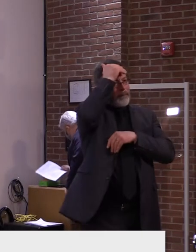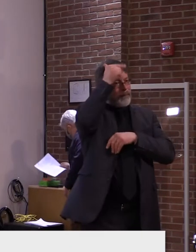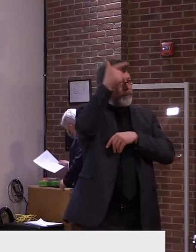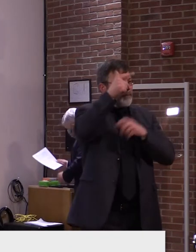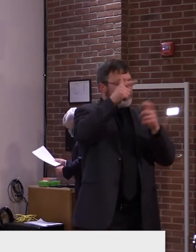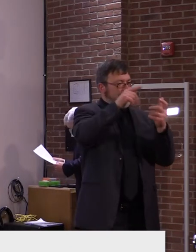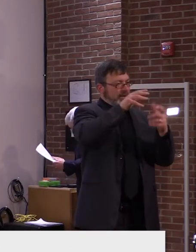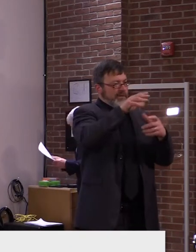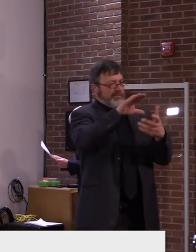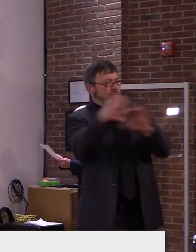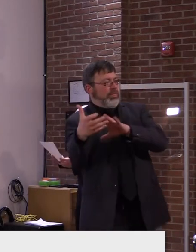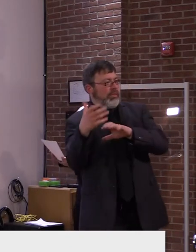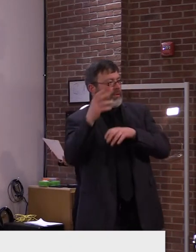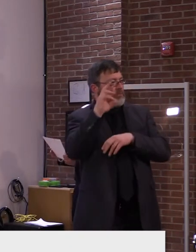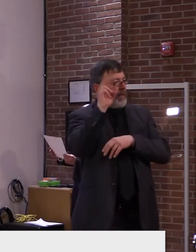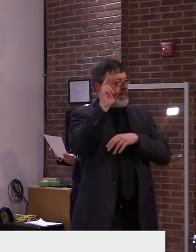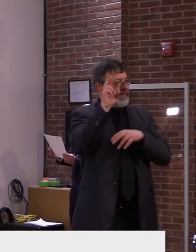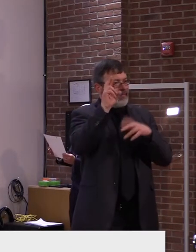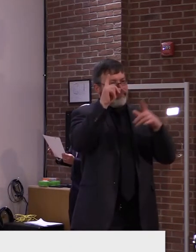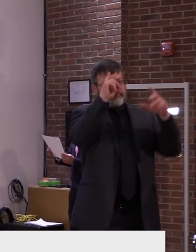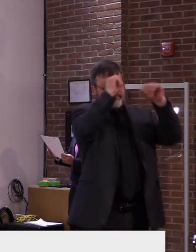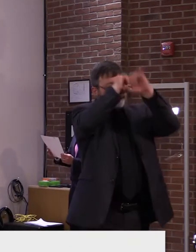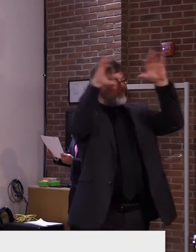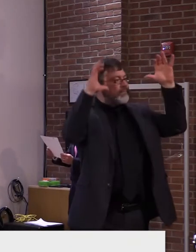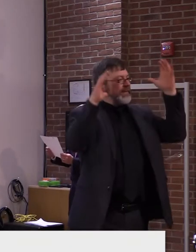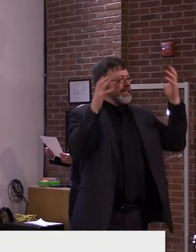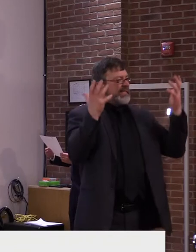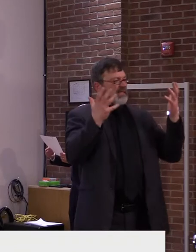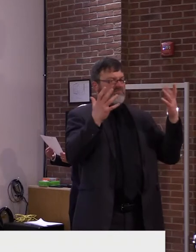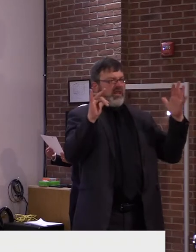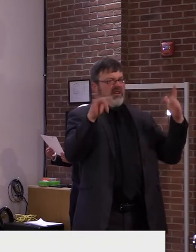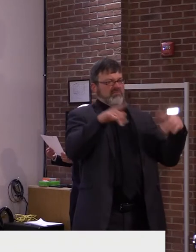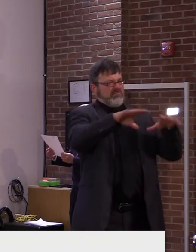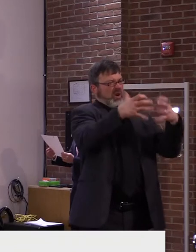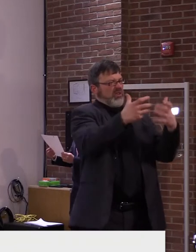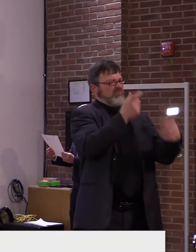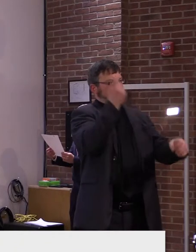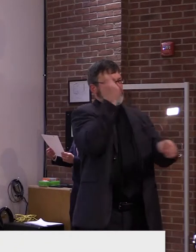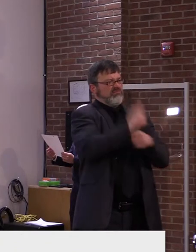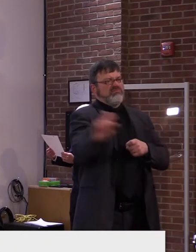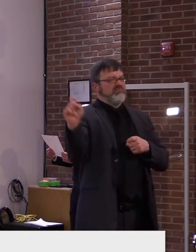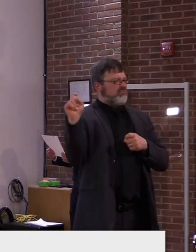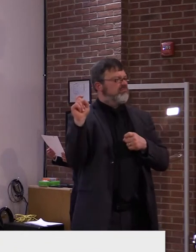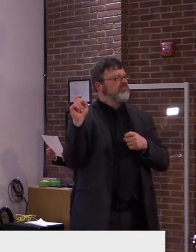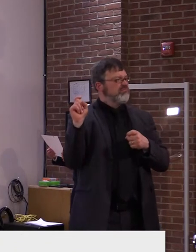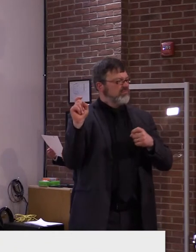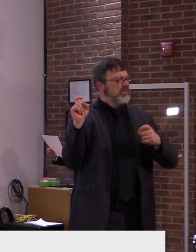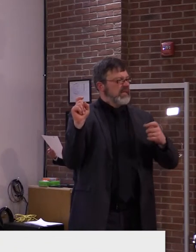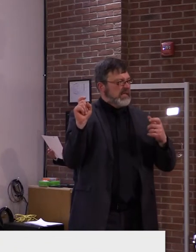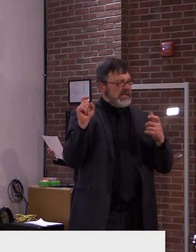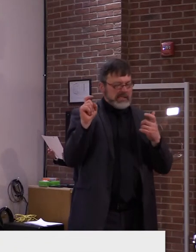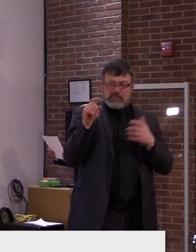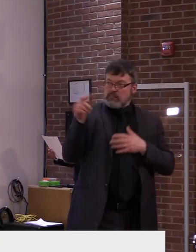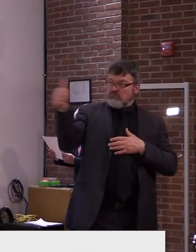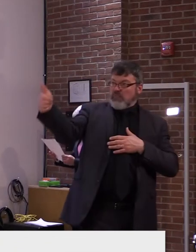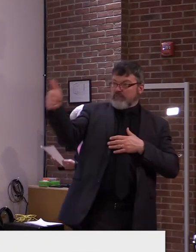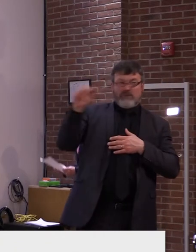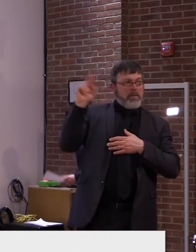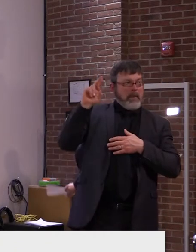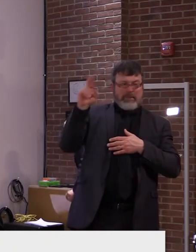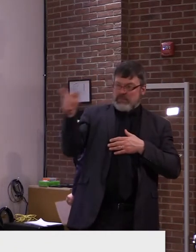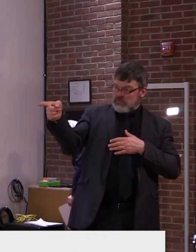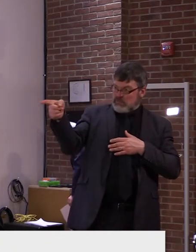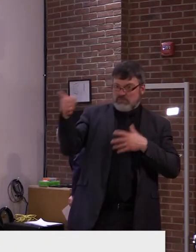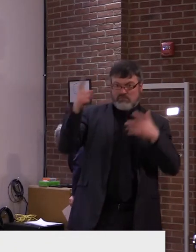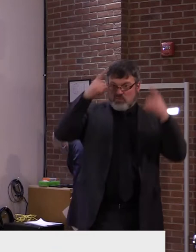electoral disaster as a result. Do you agree with him? Have you spoken with him? Is this sort of the way you see things as